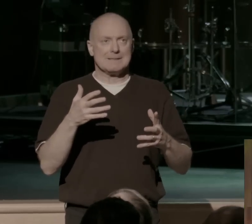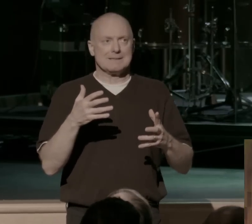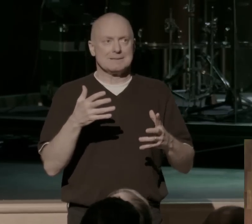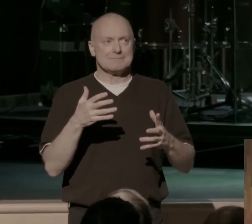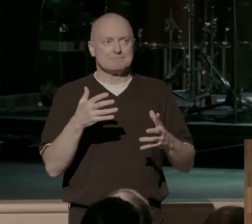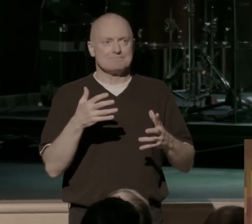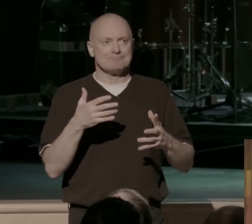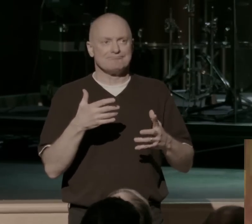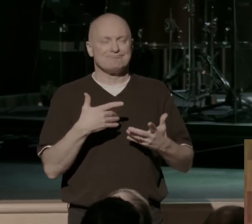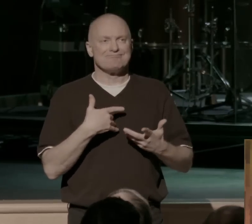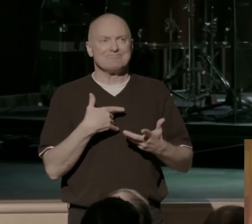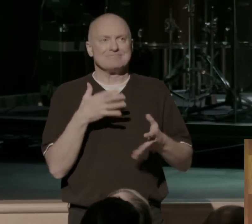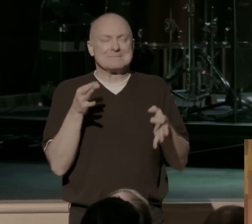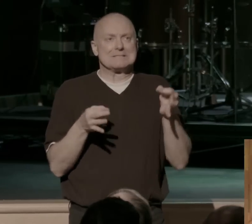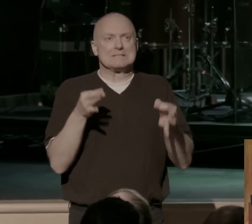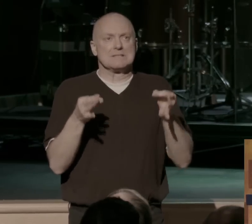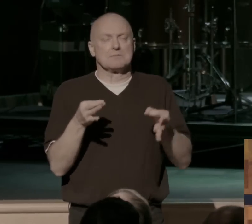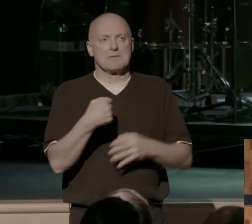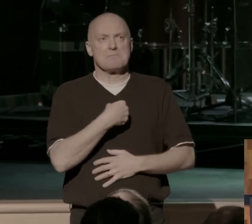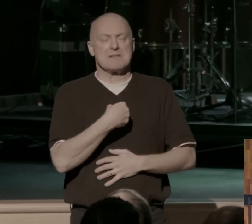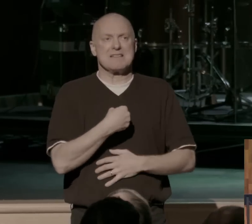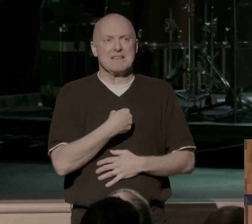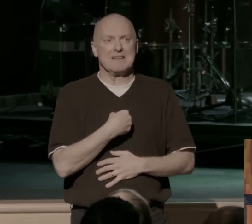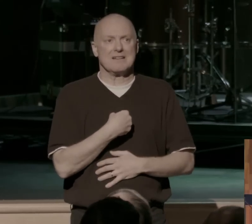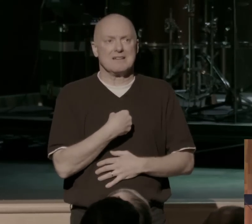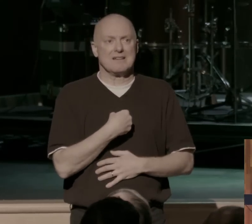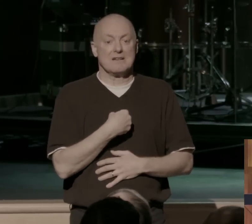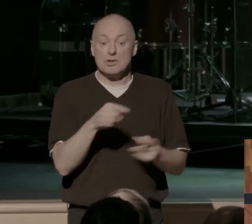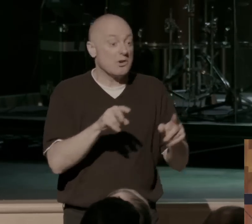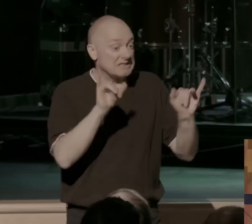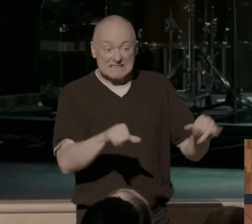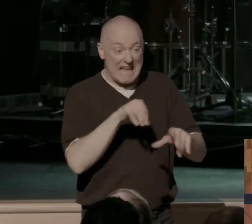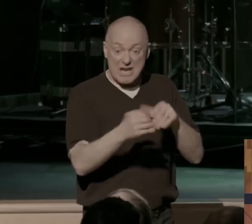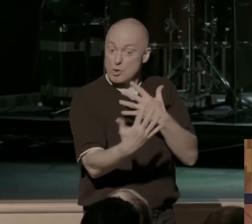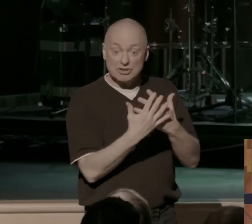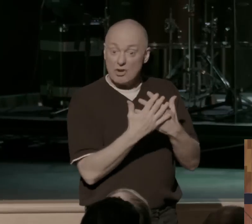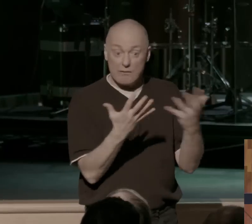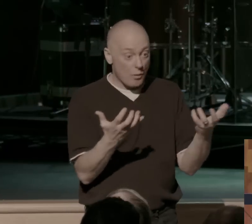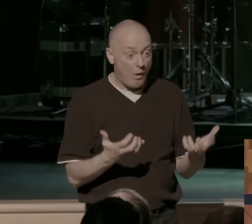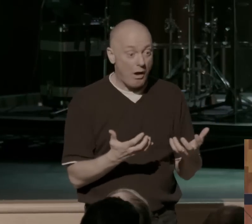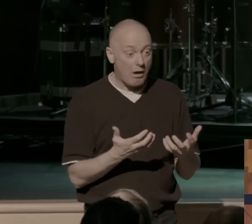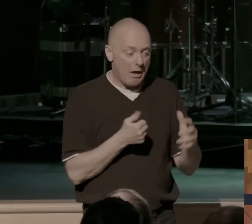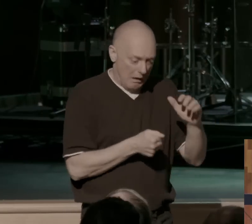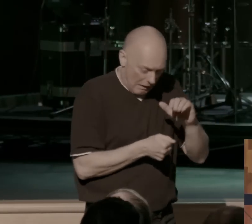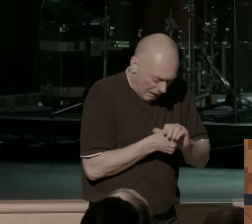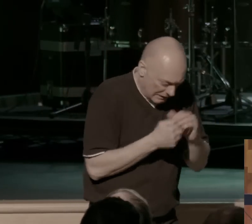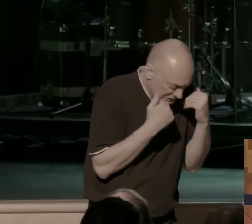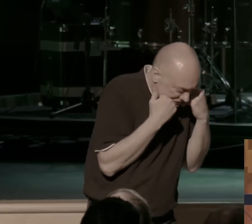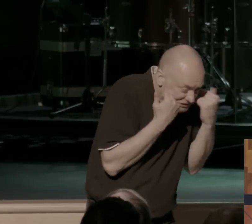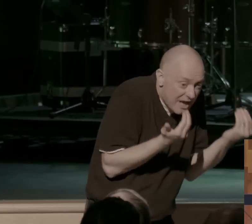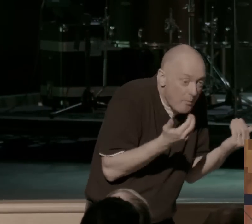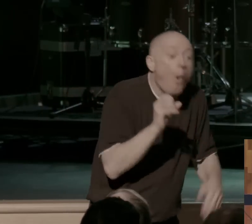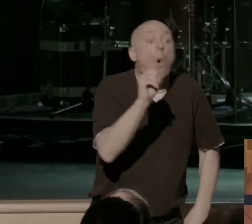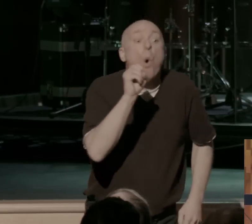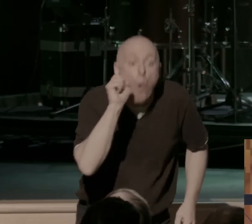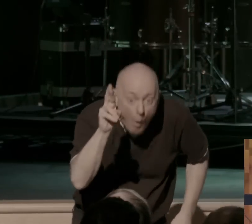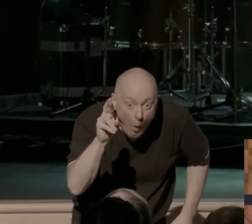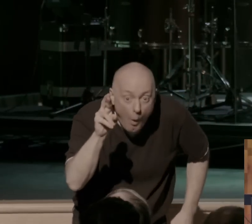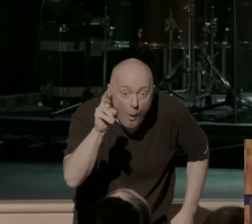And you can stay seated in that jail. You can stay seated hiding in shame. Or listen, you can hear those words as the words from Jesus Christ.